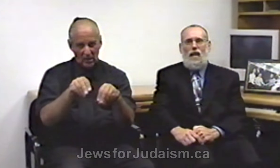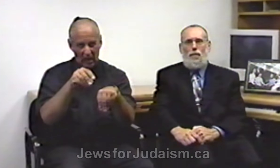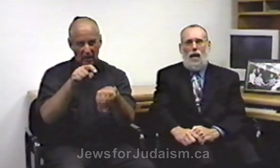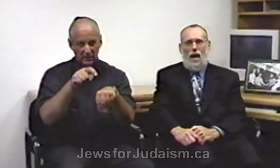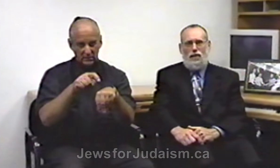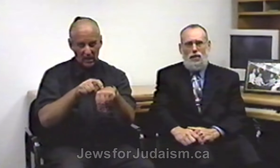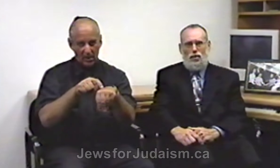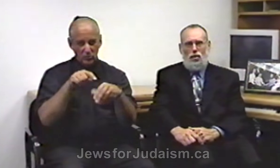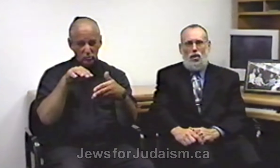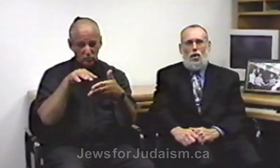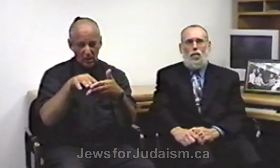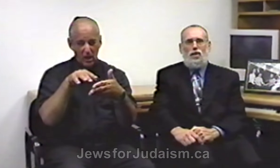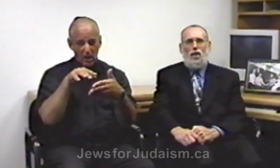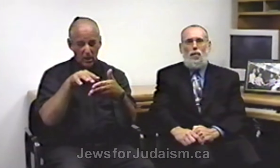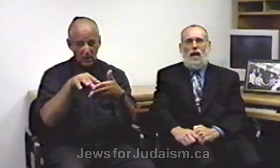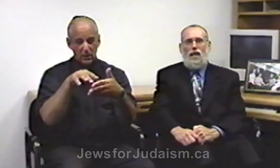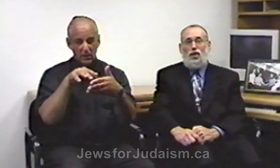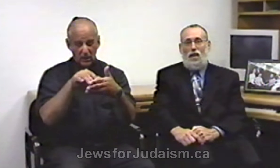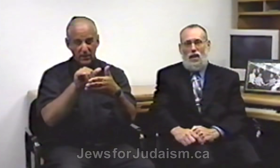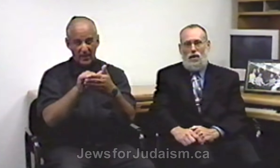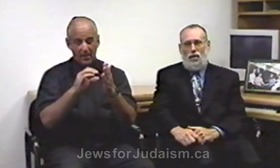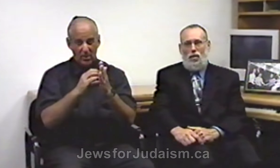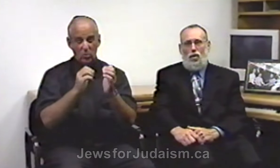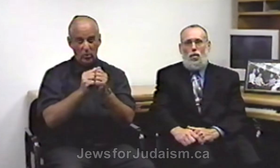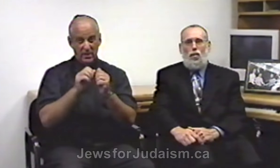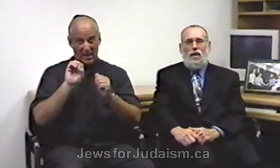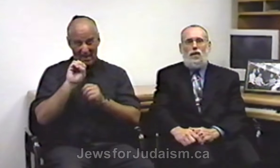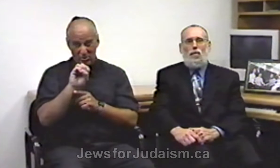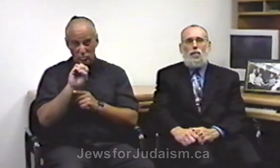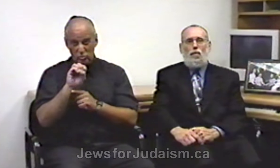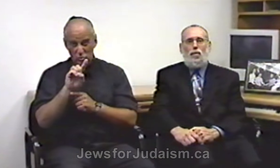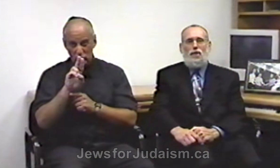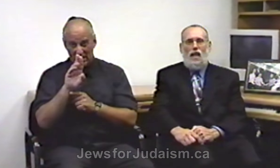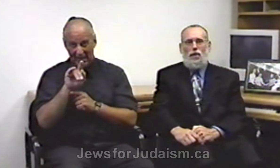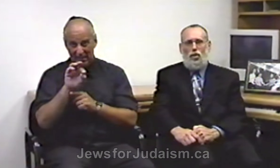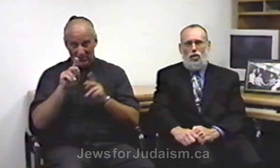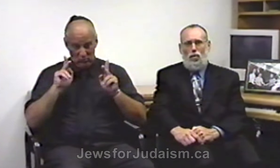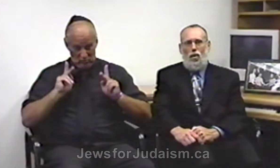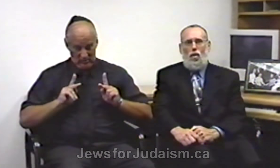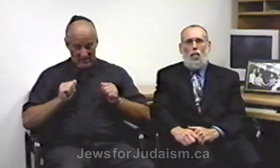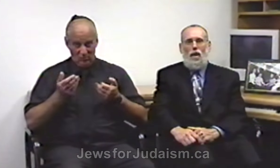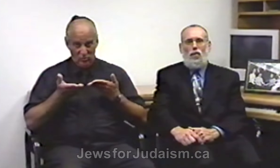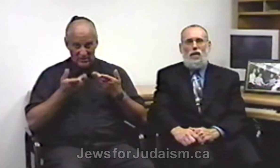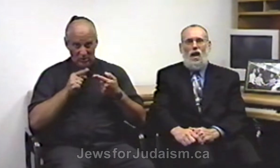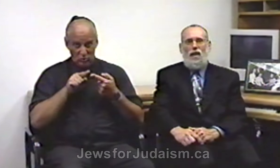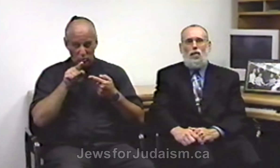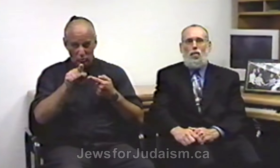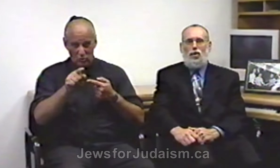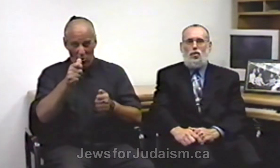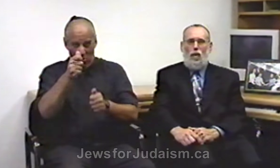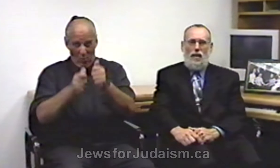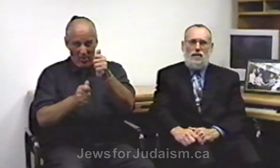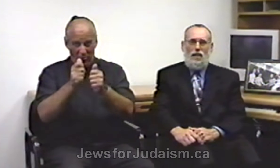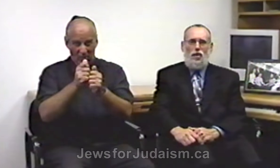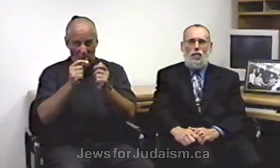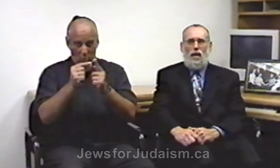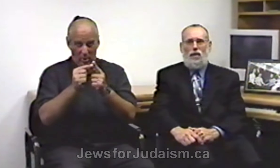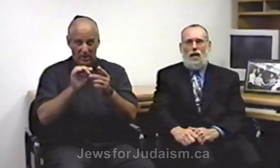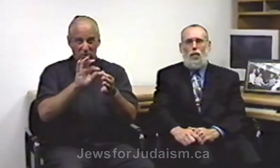that passage with someone educated who can present to you whether or not the word is translated correctly and